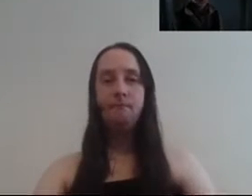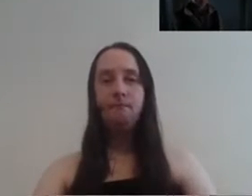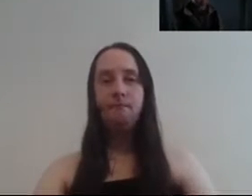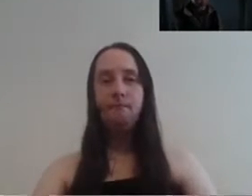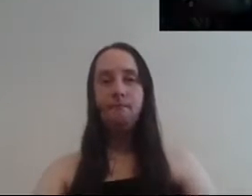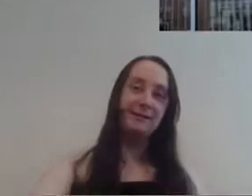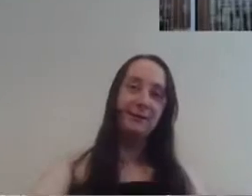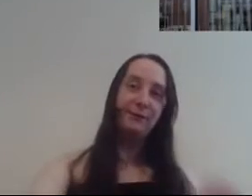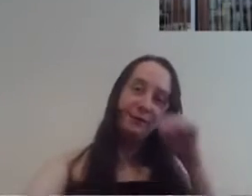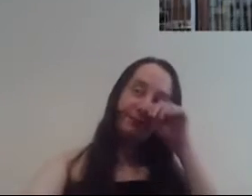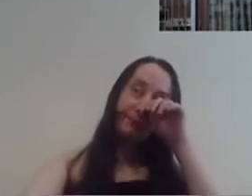that never